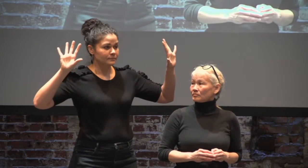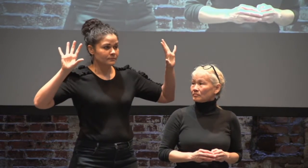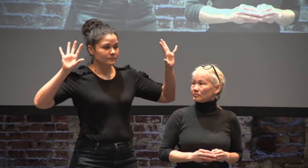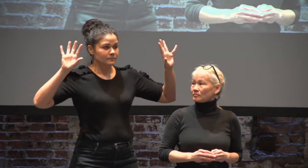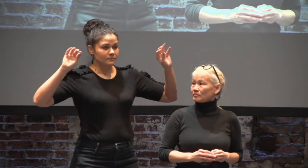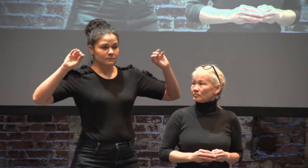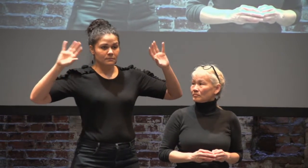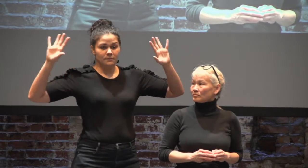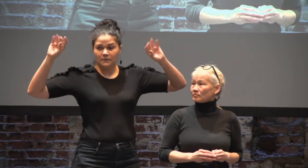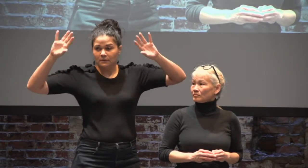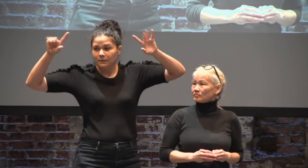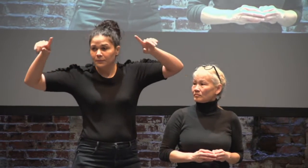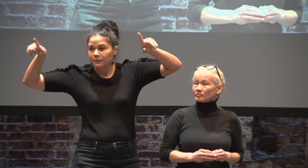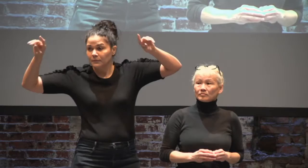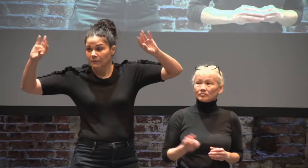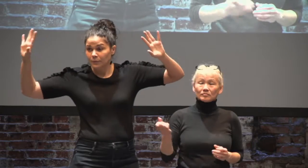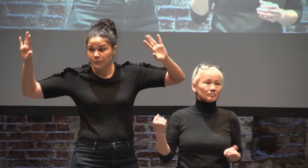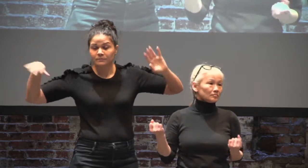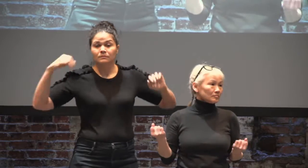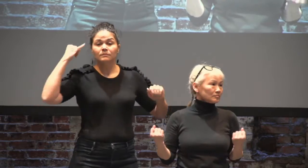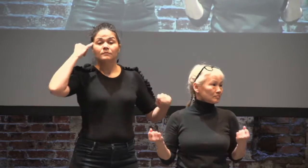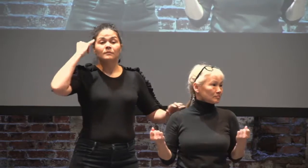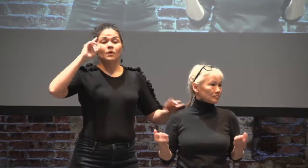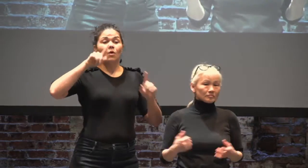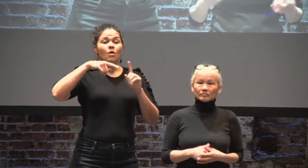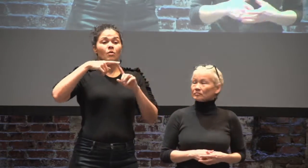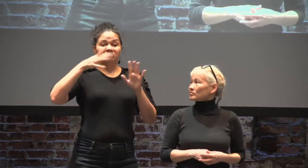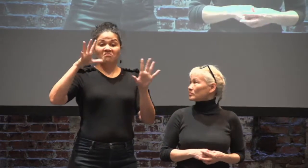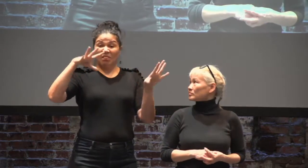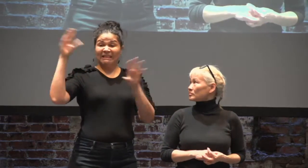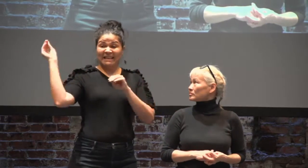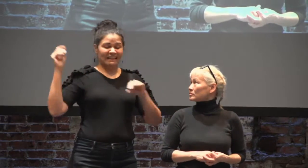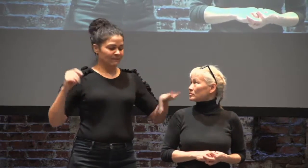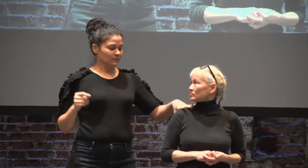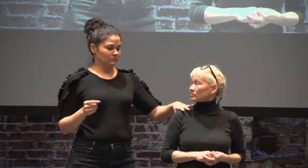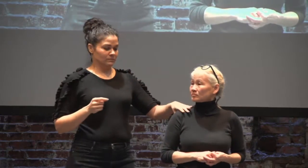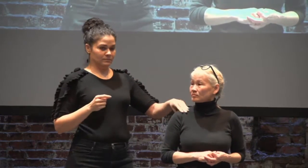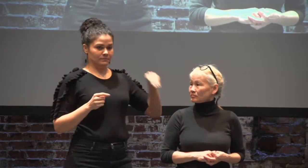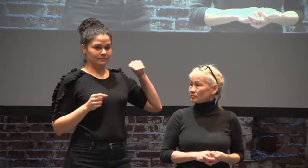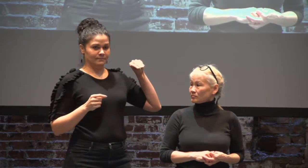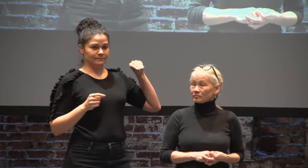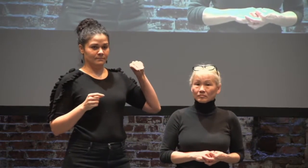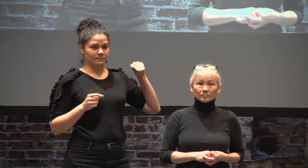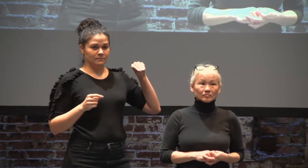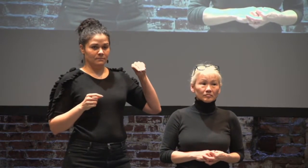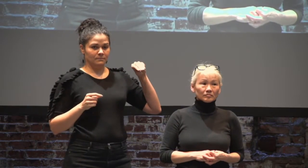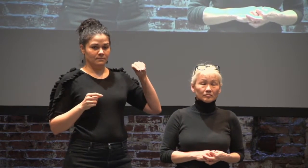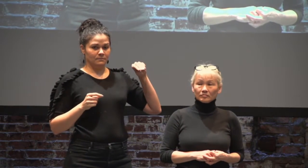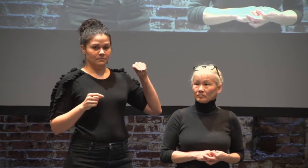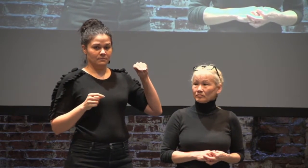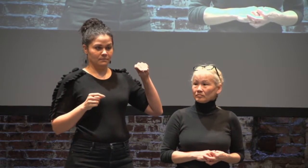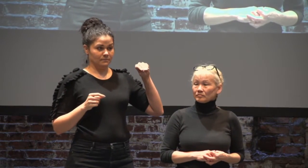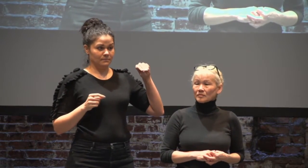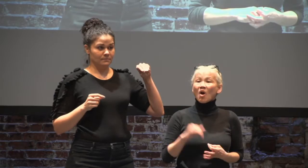and participate. Okay, is that clear? And then when you're ready to leave the group, do this.